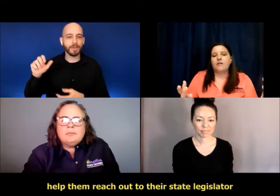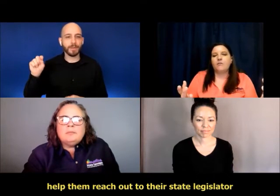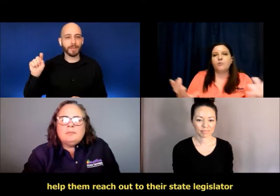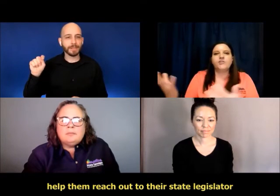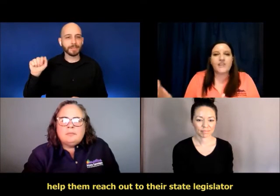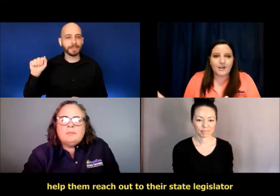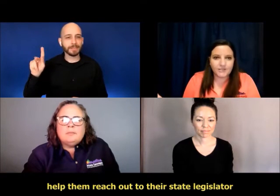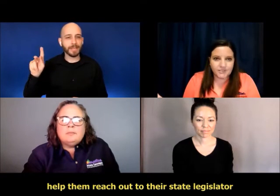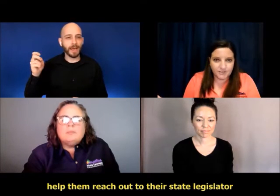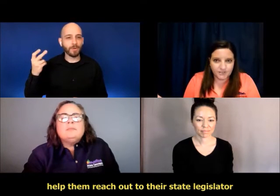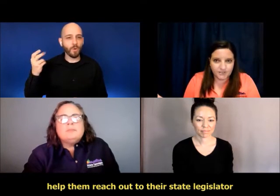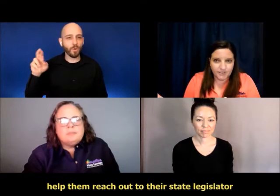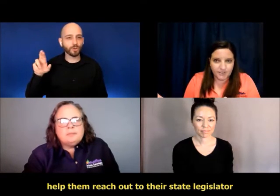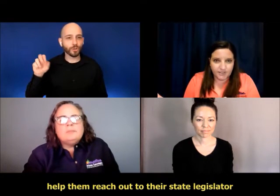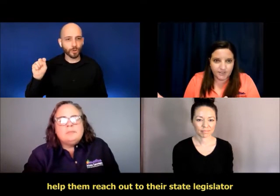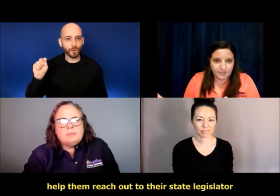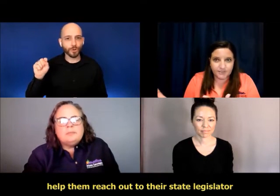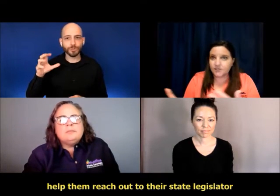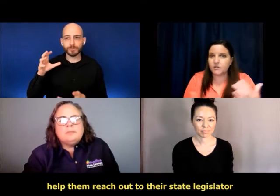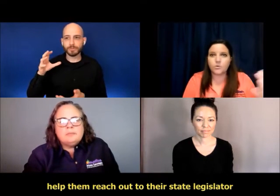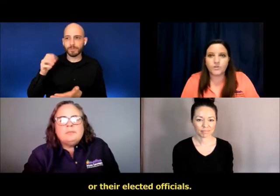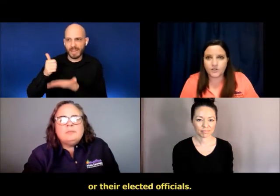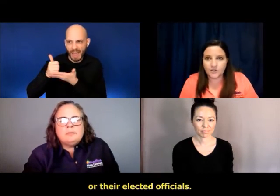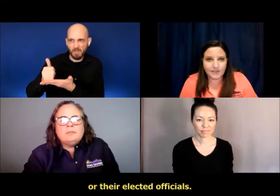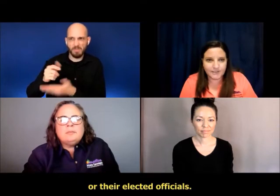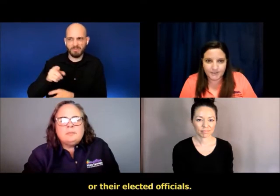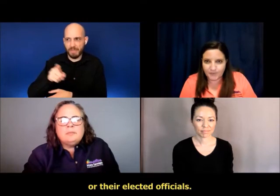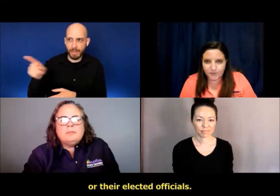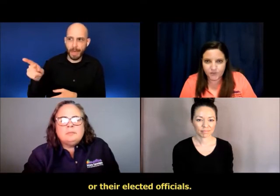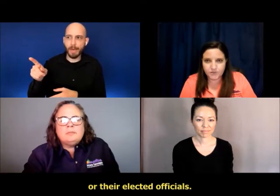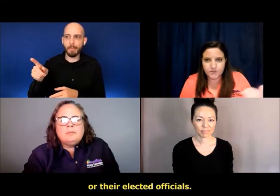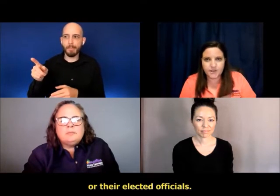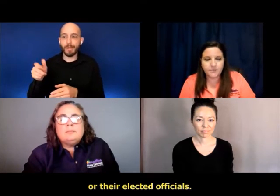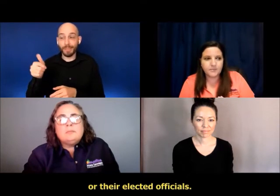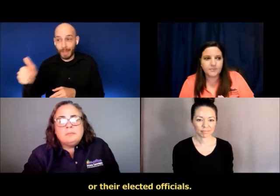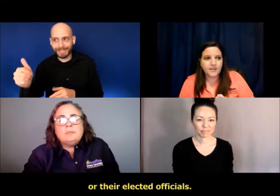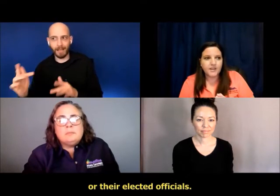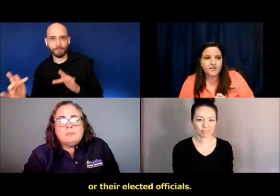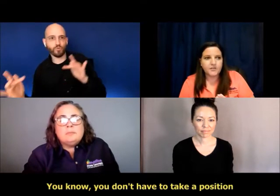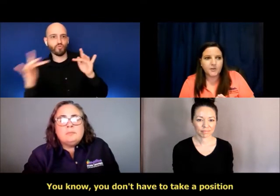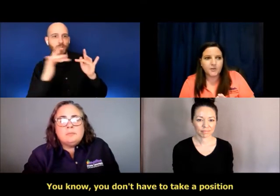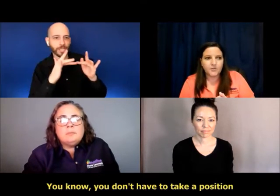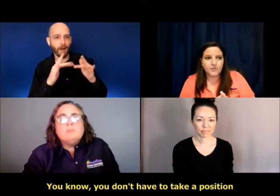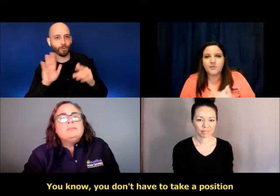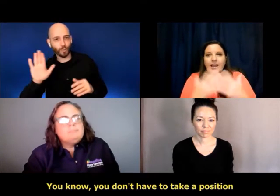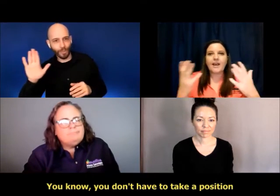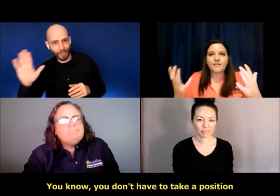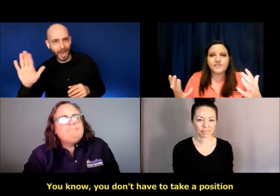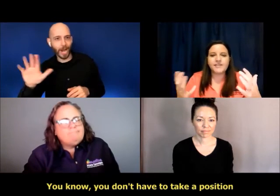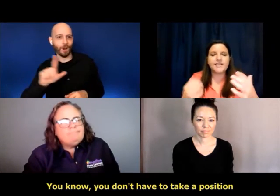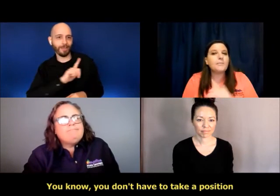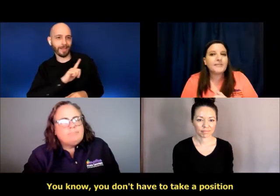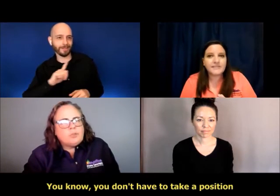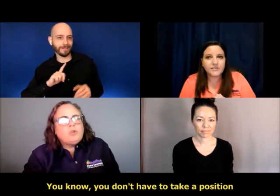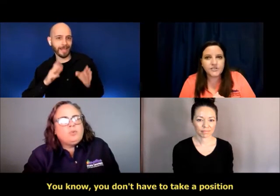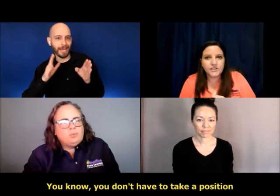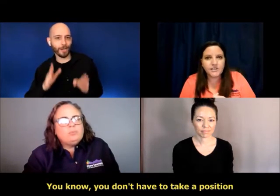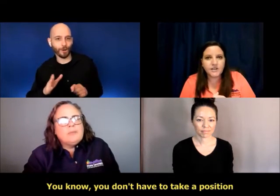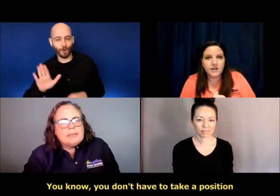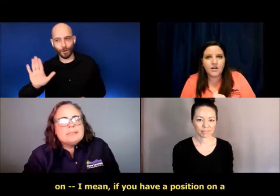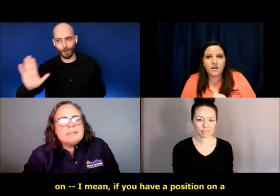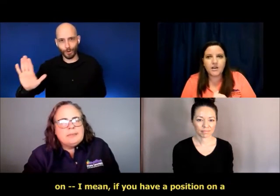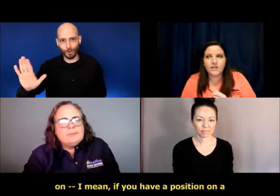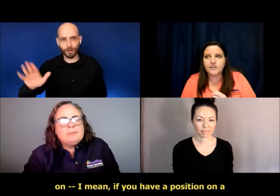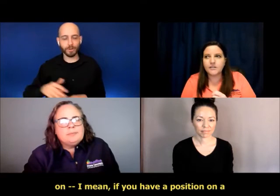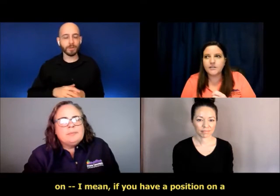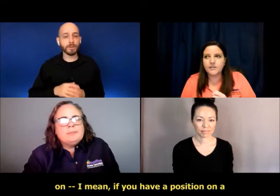um, reach out to their state legislator or their elected officials. Um, you know, you don't have to take a position